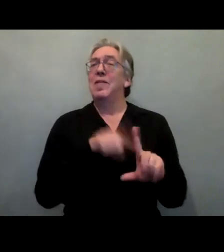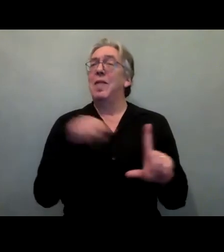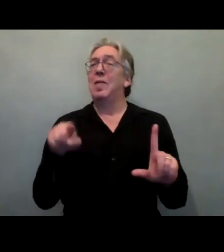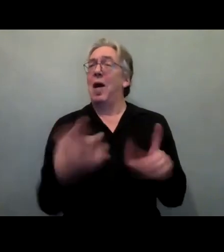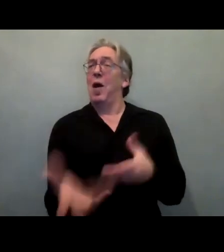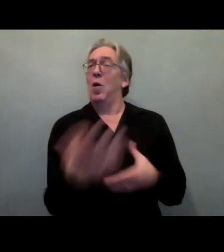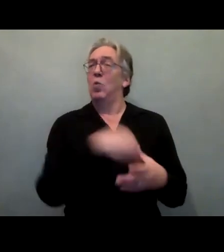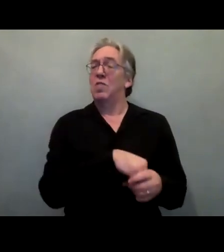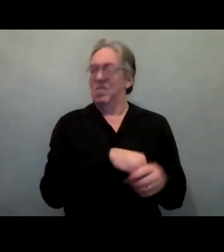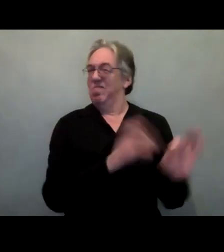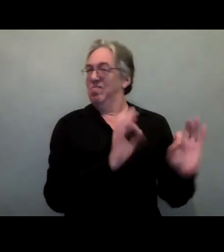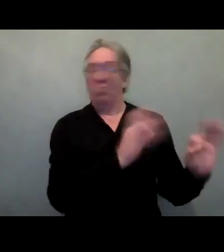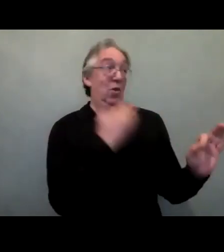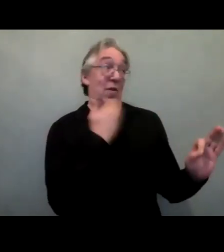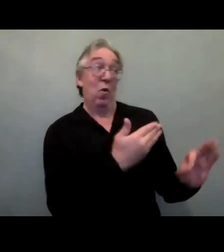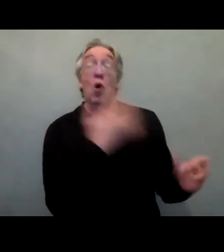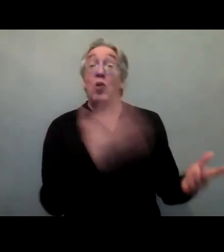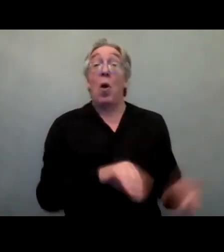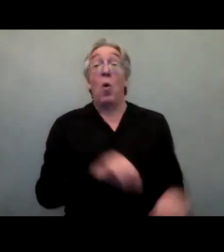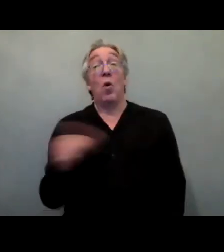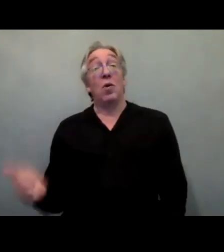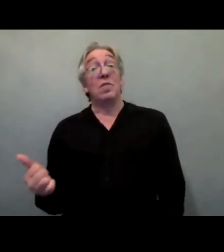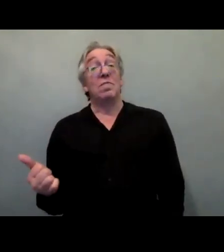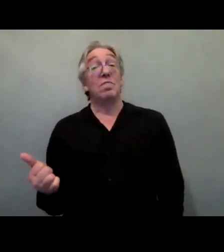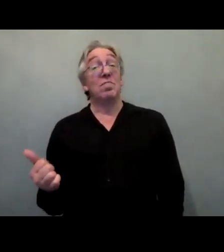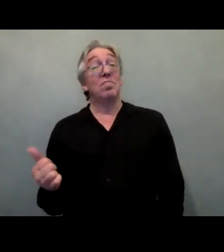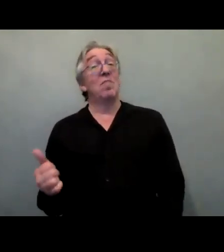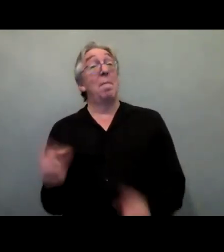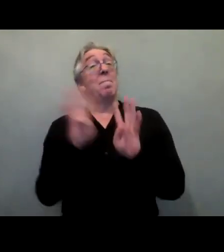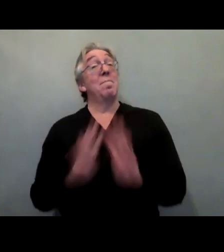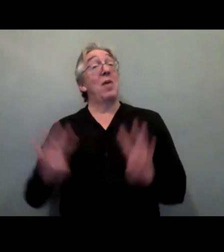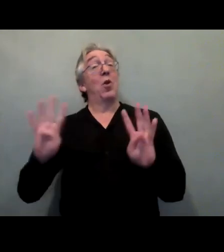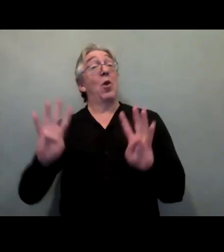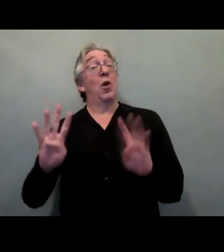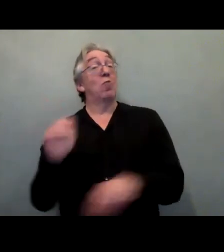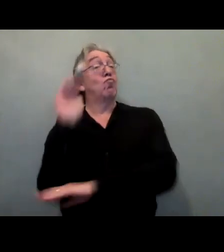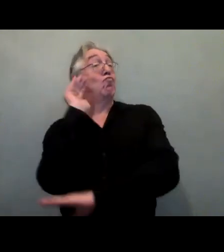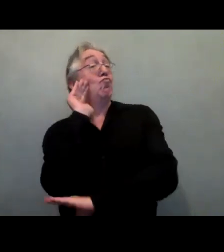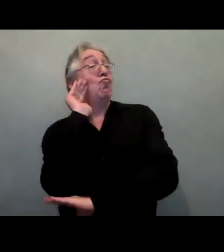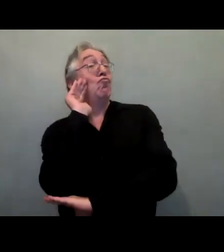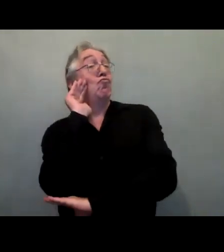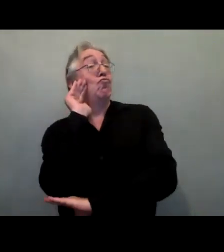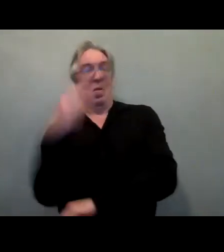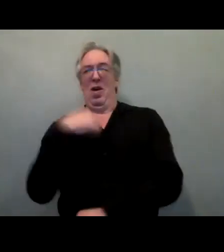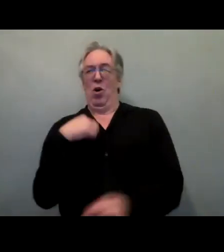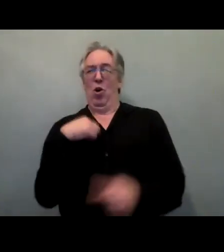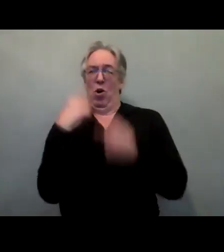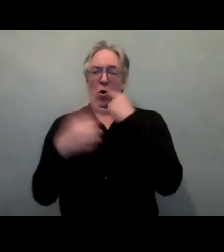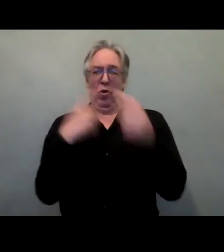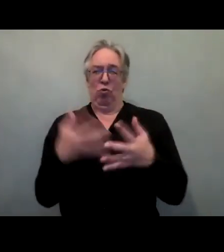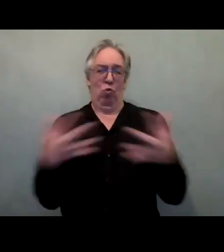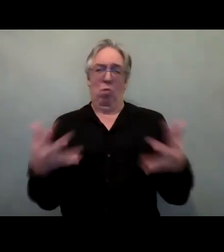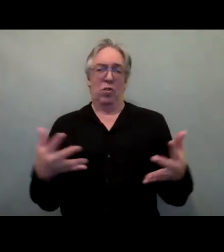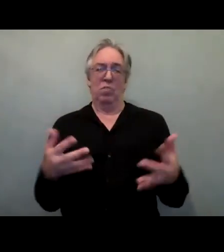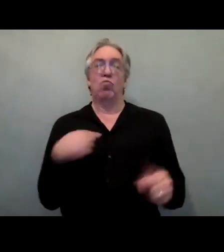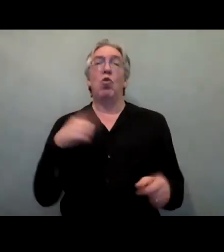turn to our five panellists. So that you hear more from them than from me, I'll introduce the entire panel now,